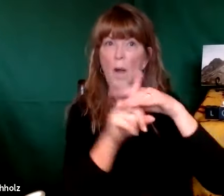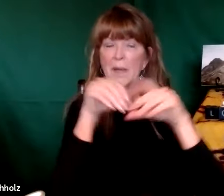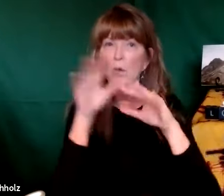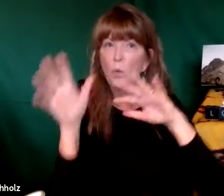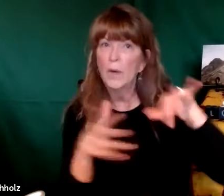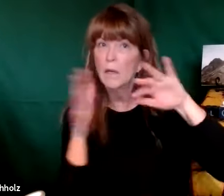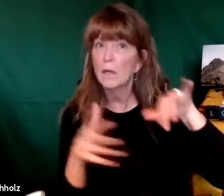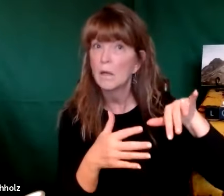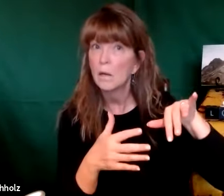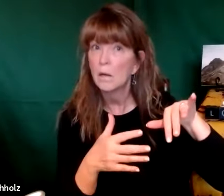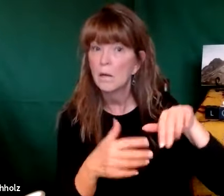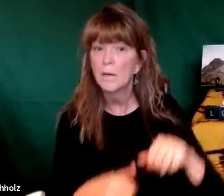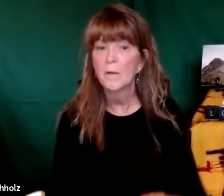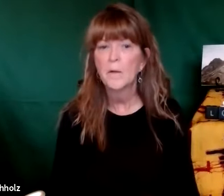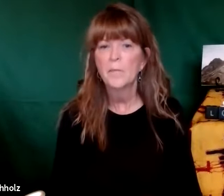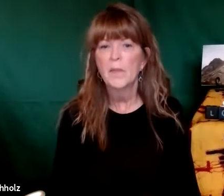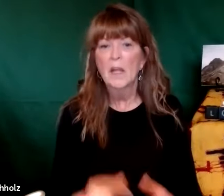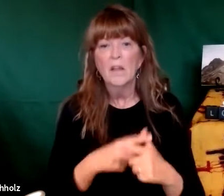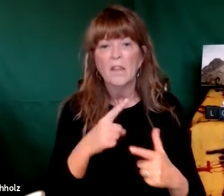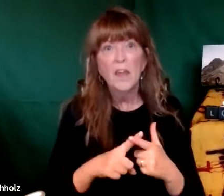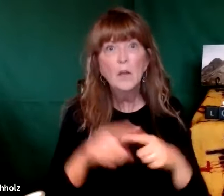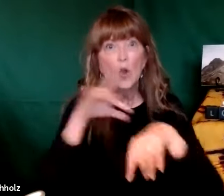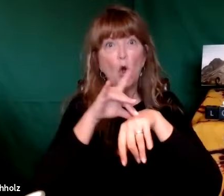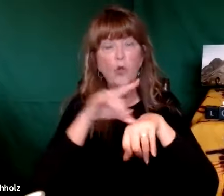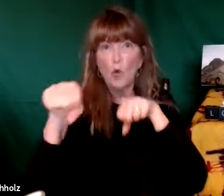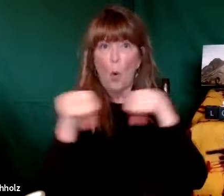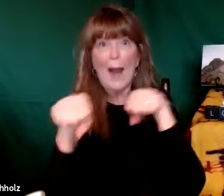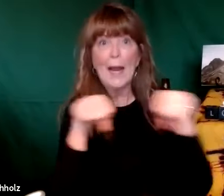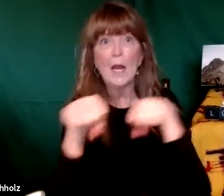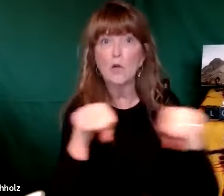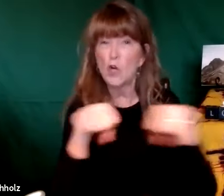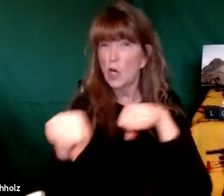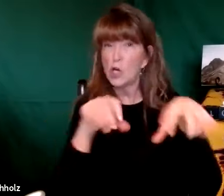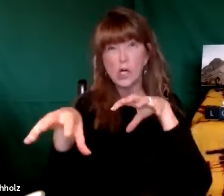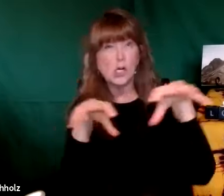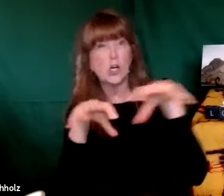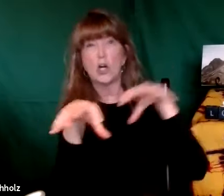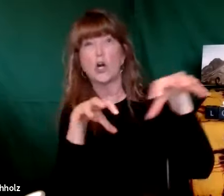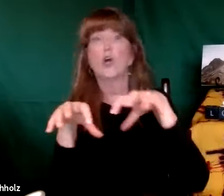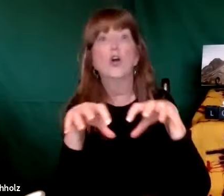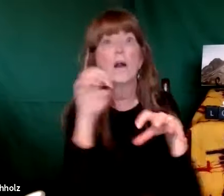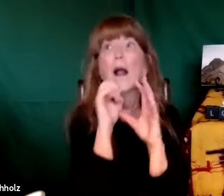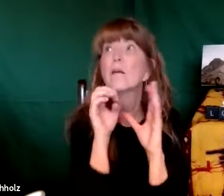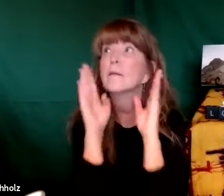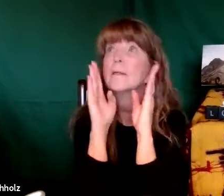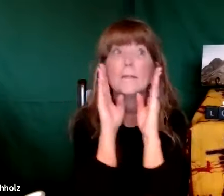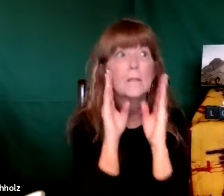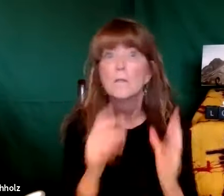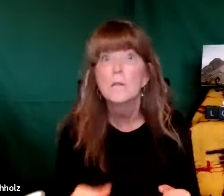goes on to say that God did was within the wind and so then an earthquake happened